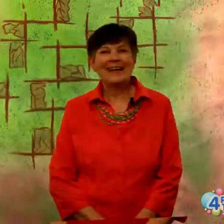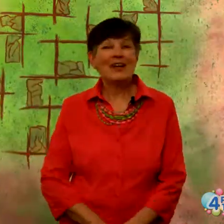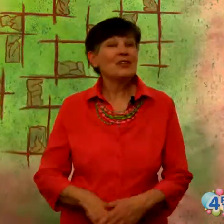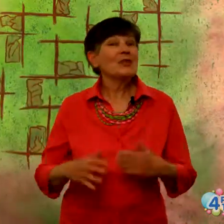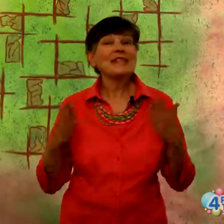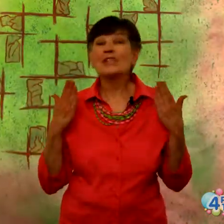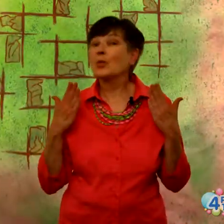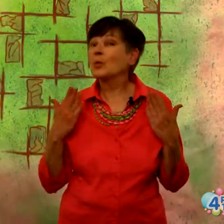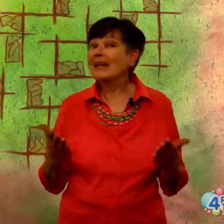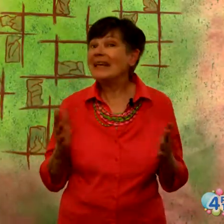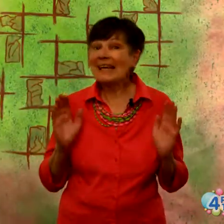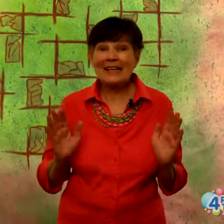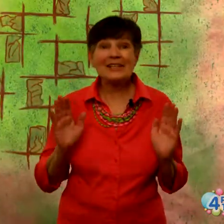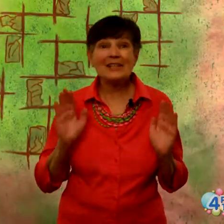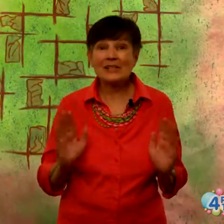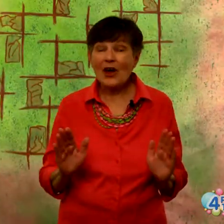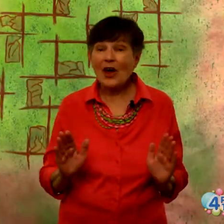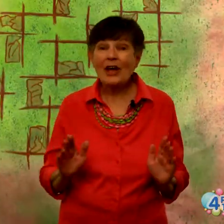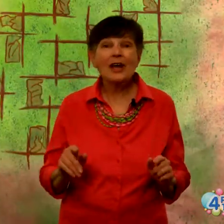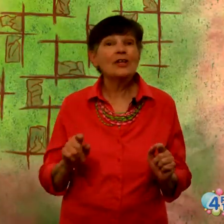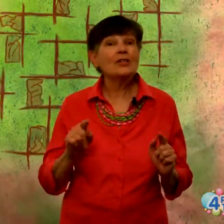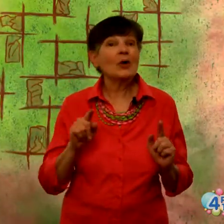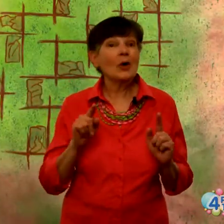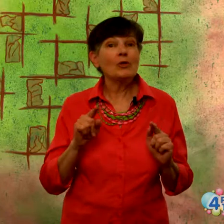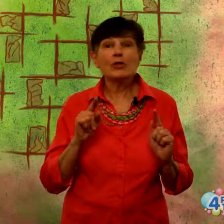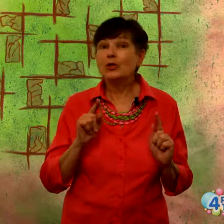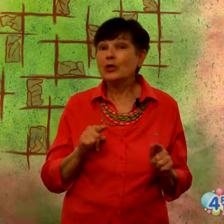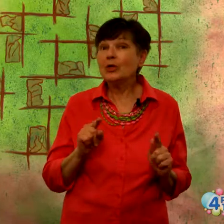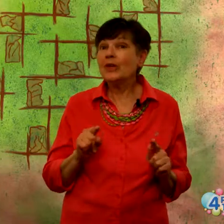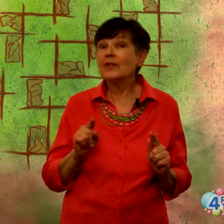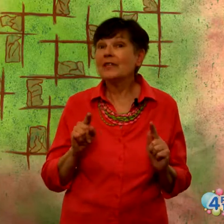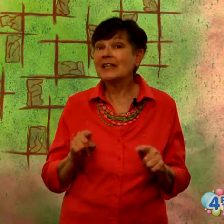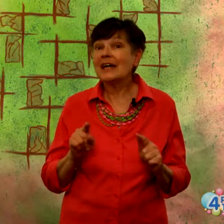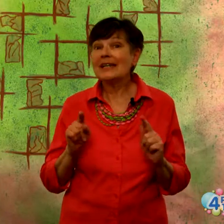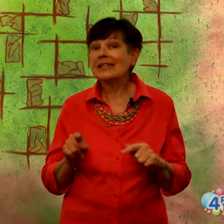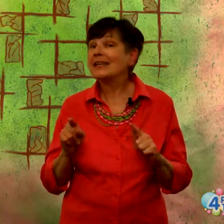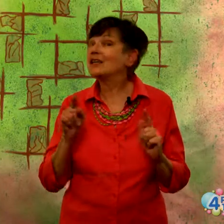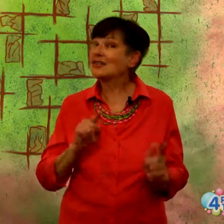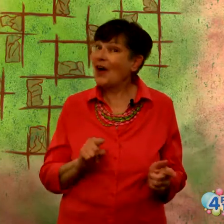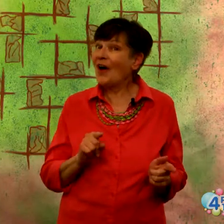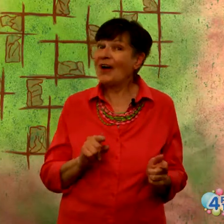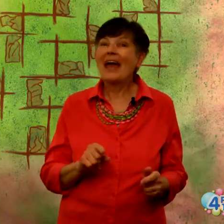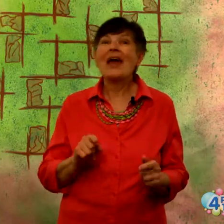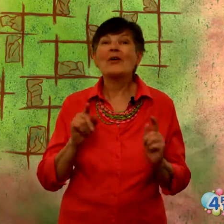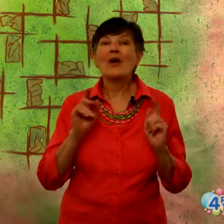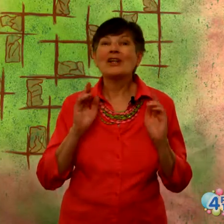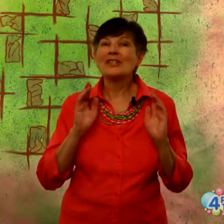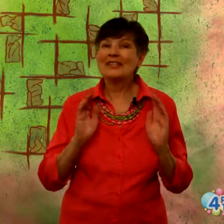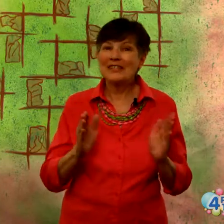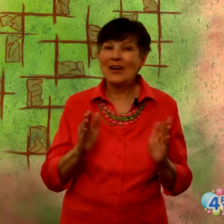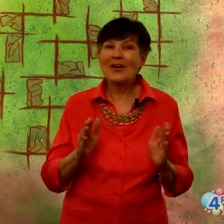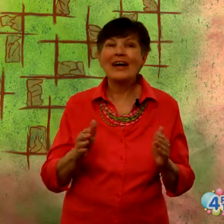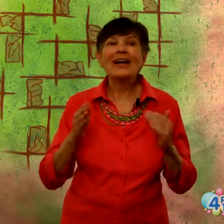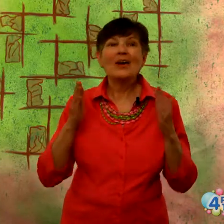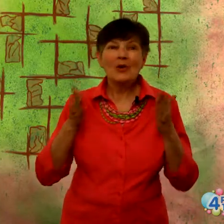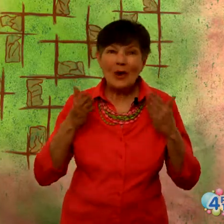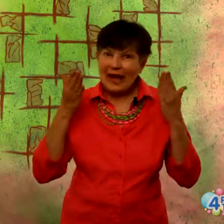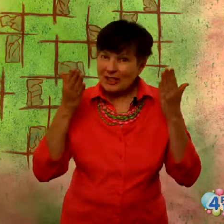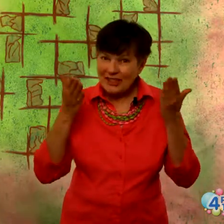So this is a really easy song. So go to Do You Hear the Ducky Sing Song and watch Sarah as she